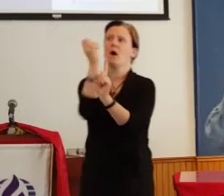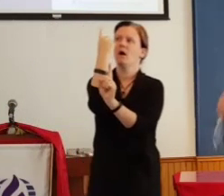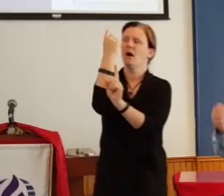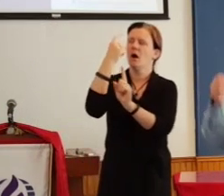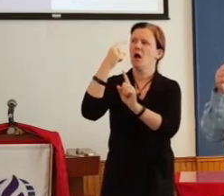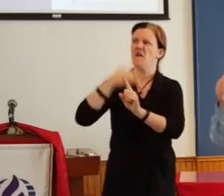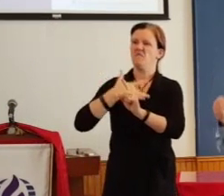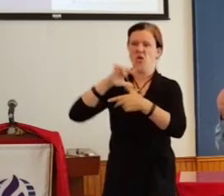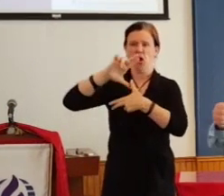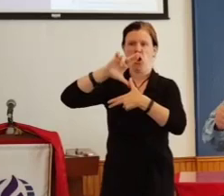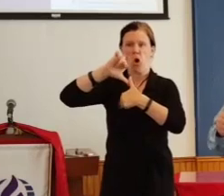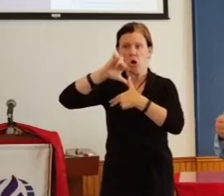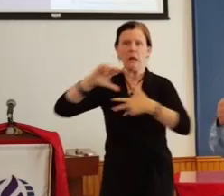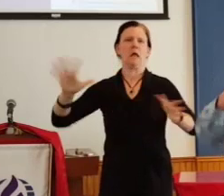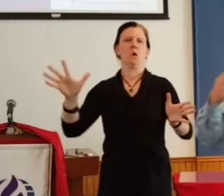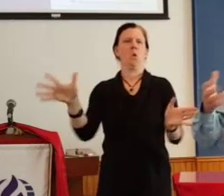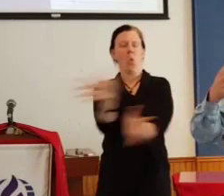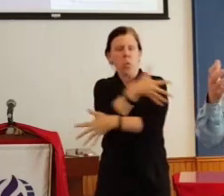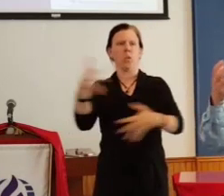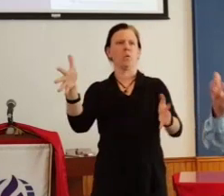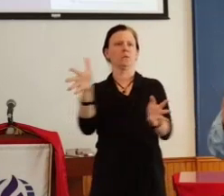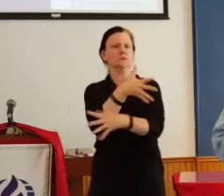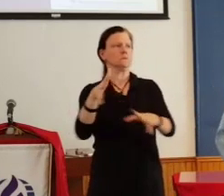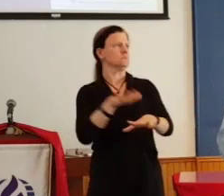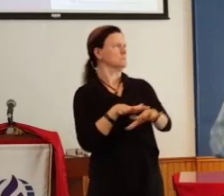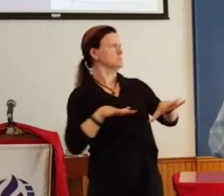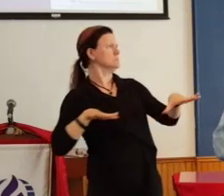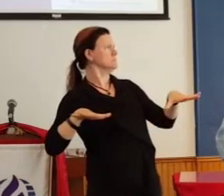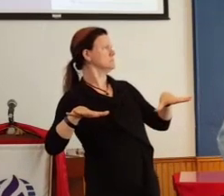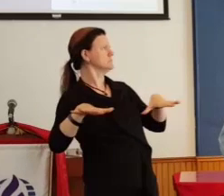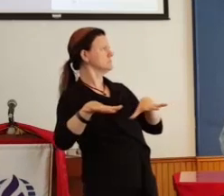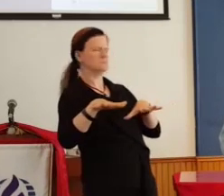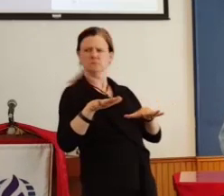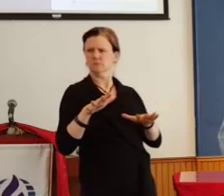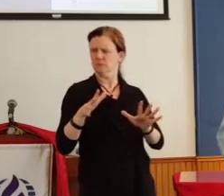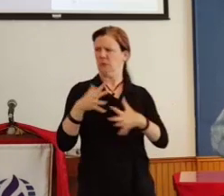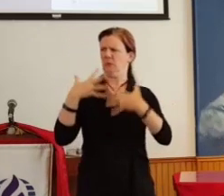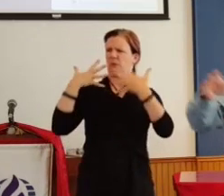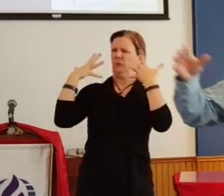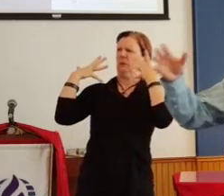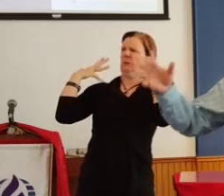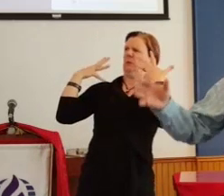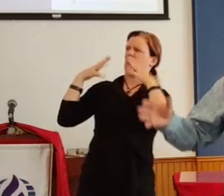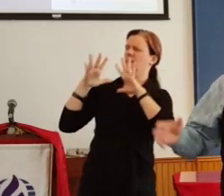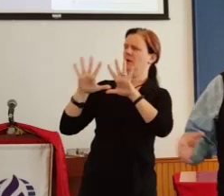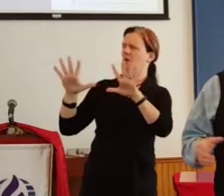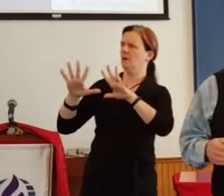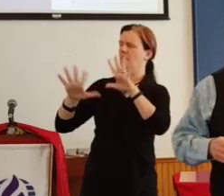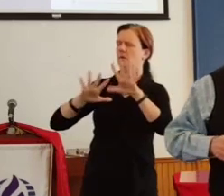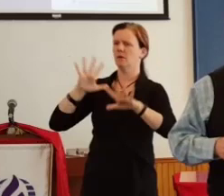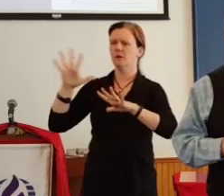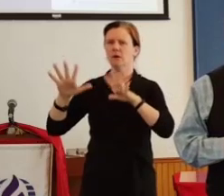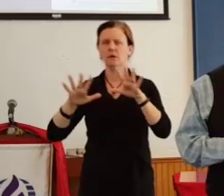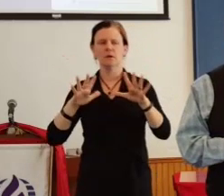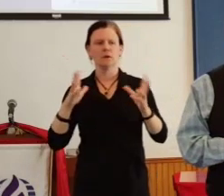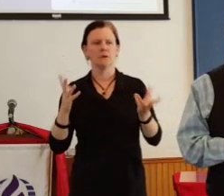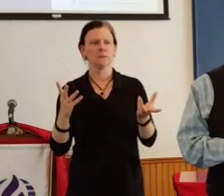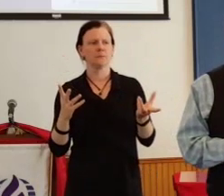hurricane force winds. Much like if you were to see on TV as you're sitting on your TV. Great sound of winds. Yet